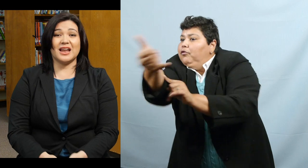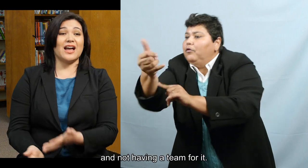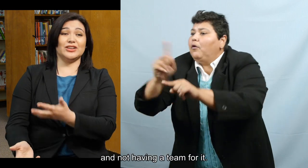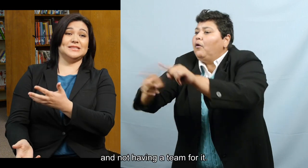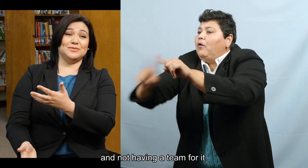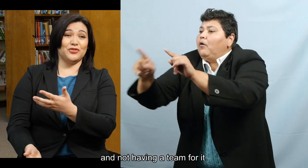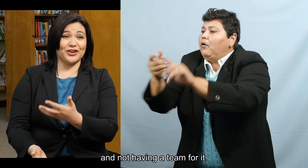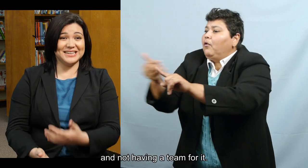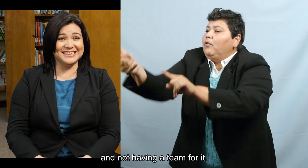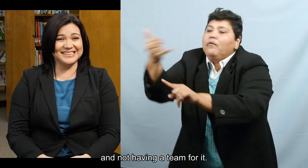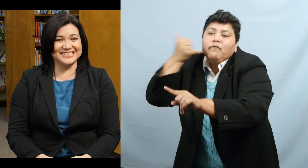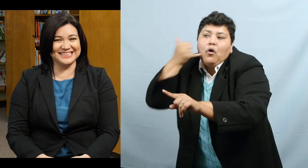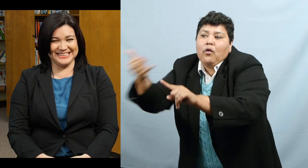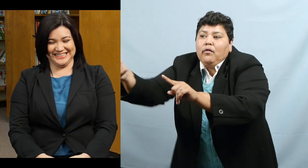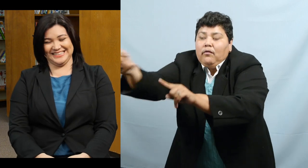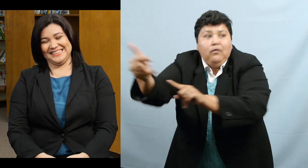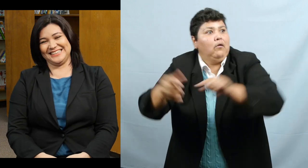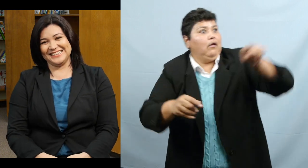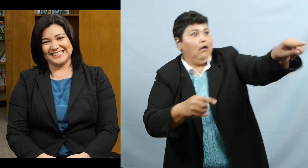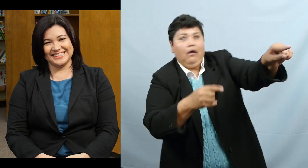And not having a team for it.